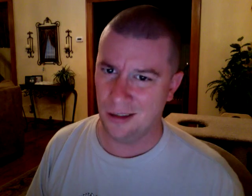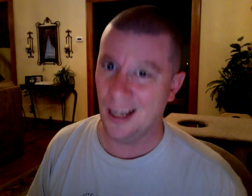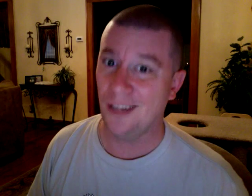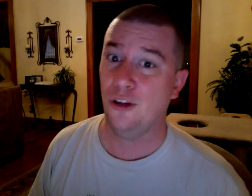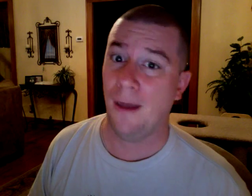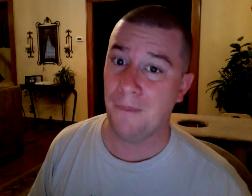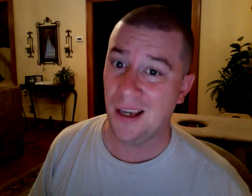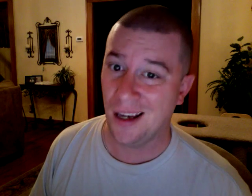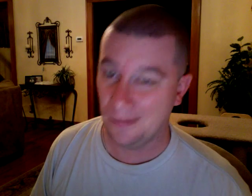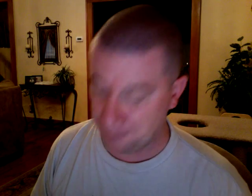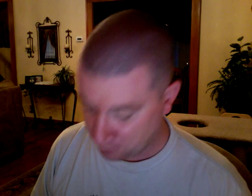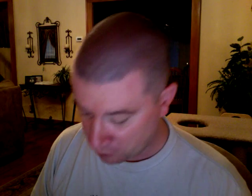a toda pija.